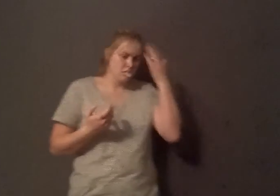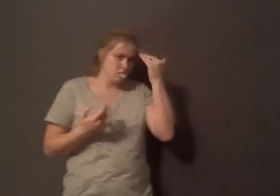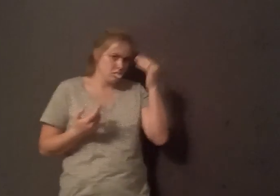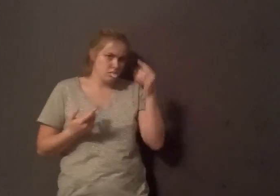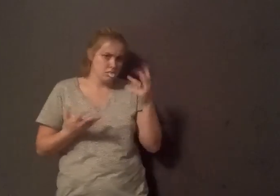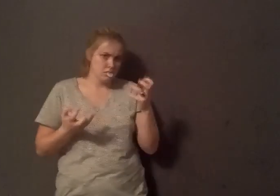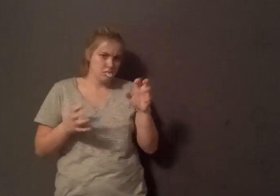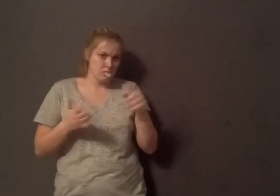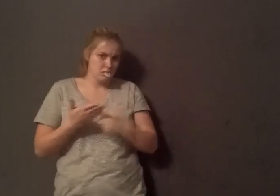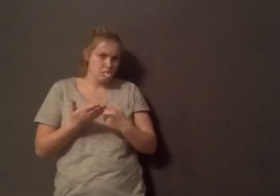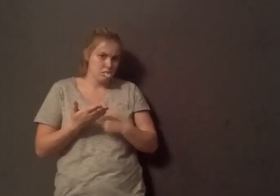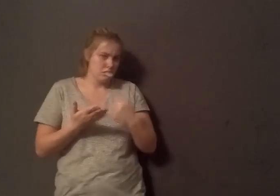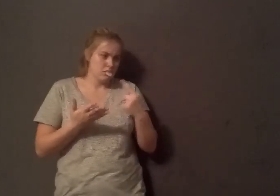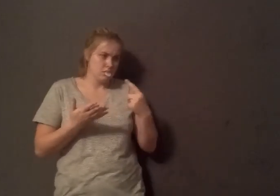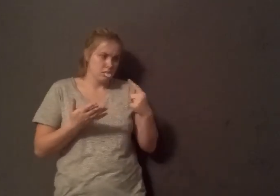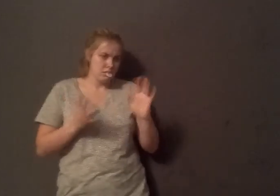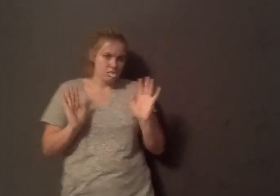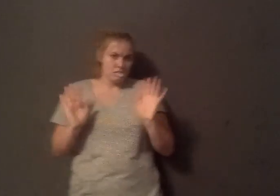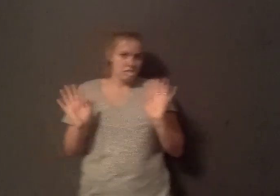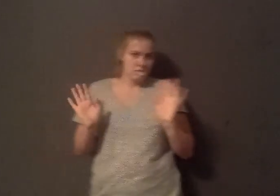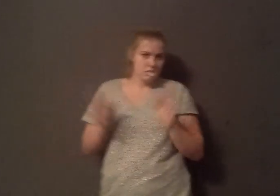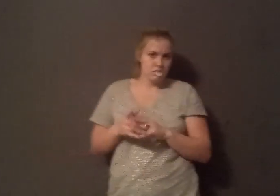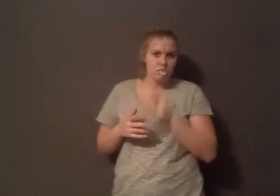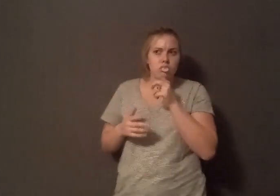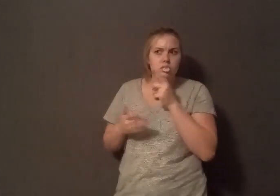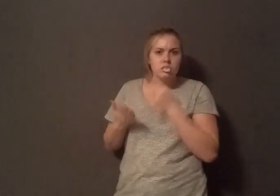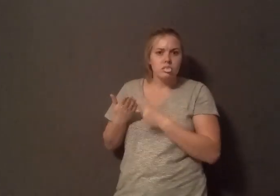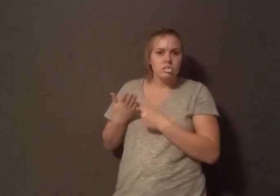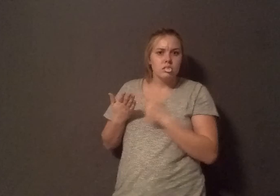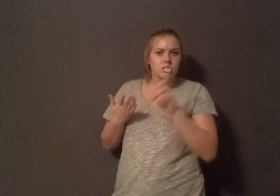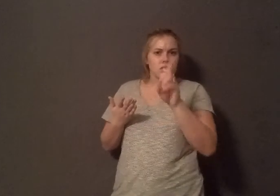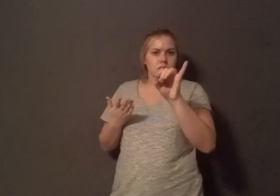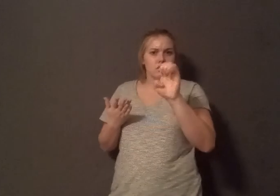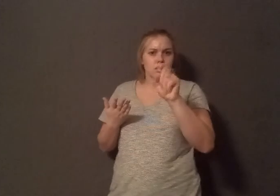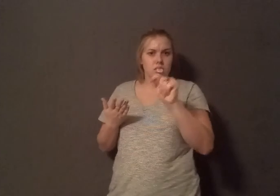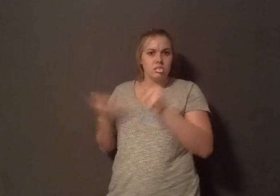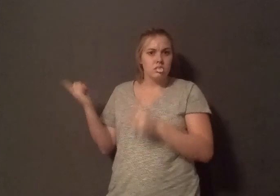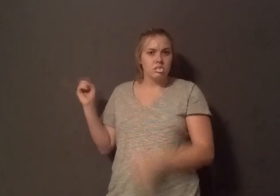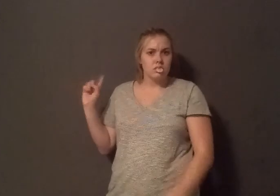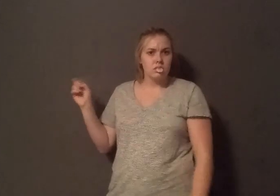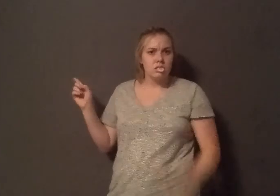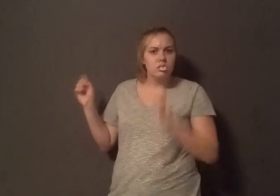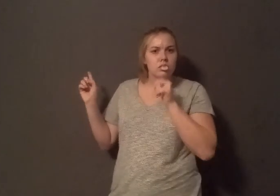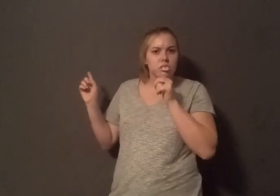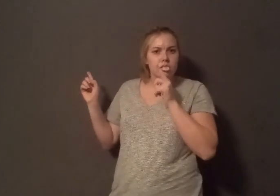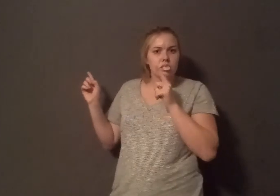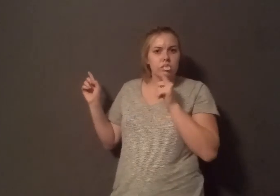to get into, I'm not the person you need to be talking to. Who do we talk to about diet? You can talk to anybody you want. But that's interesting though.